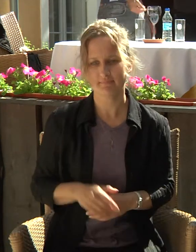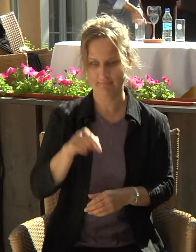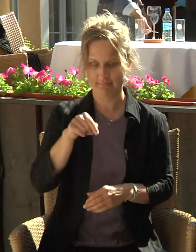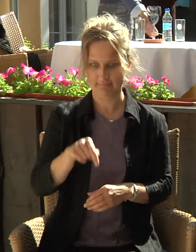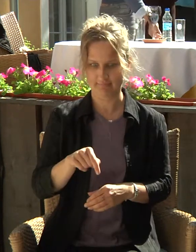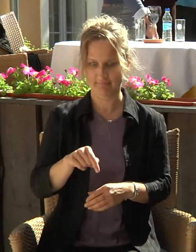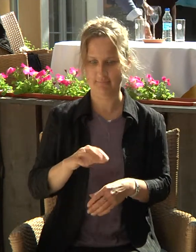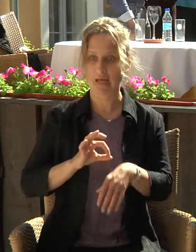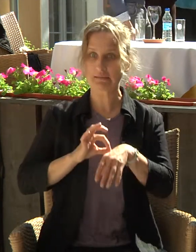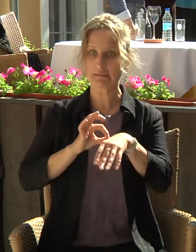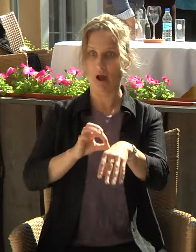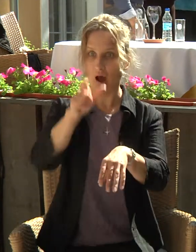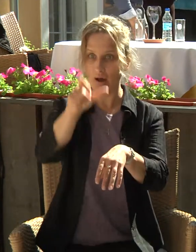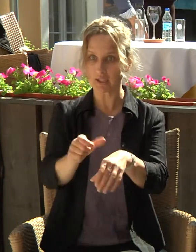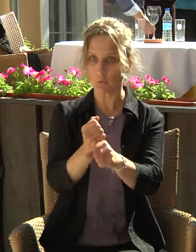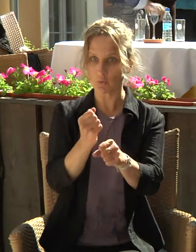my first job as ambassador.